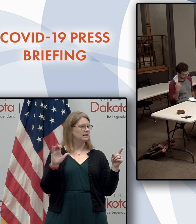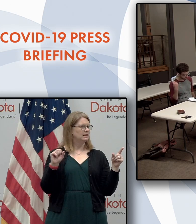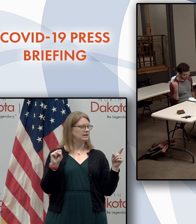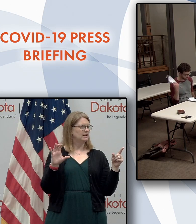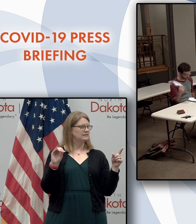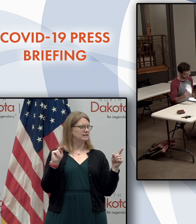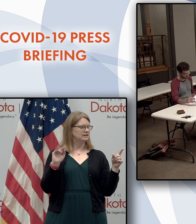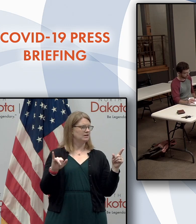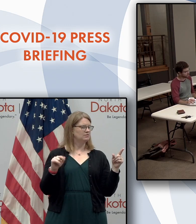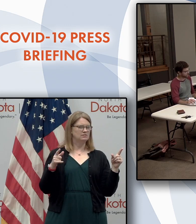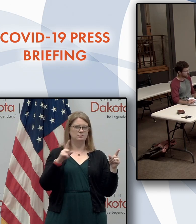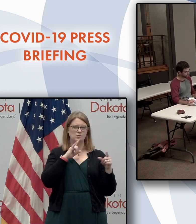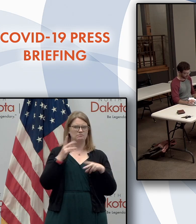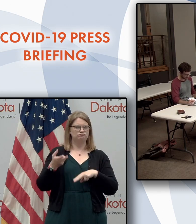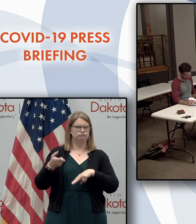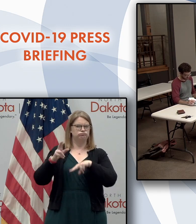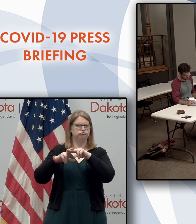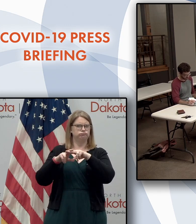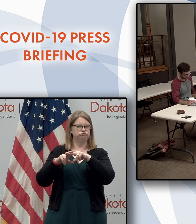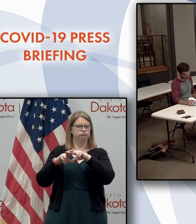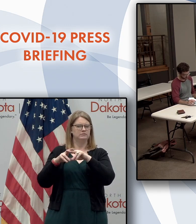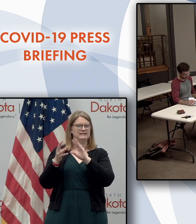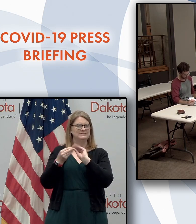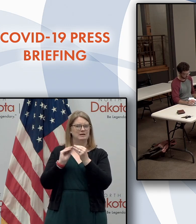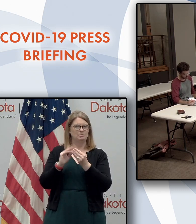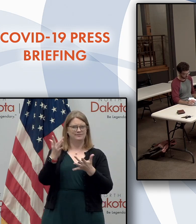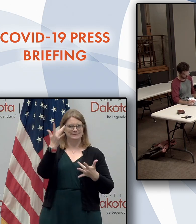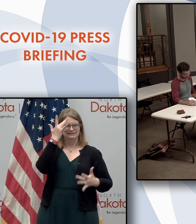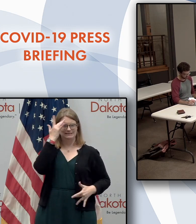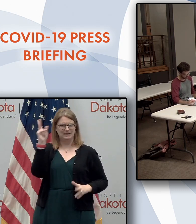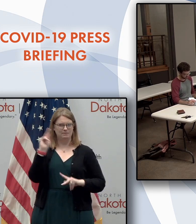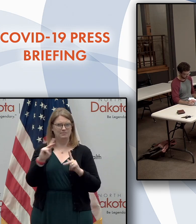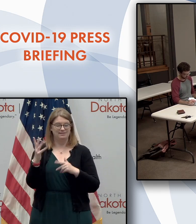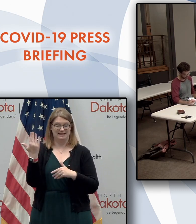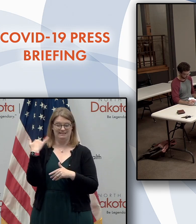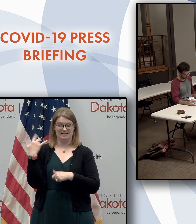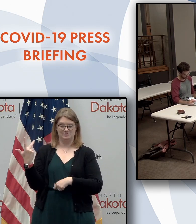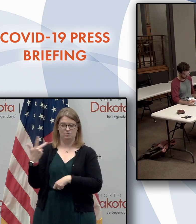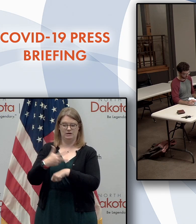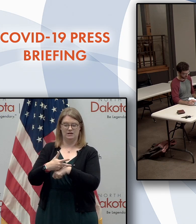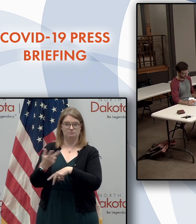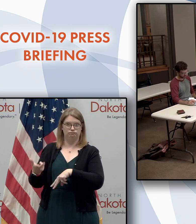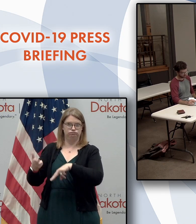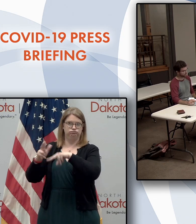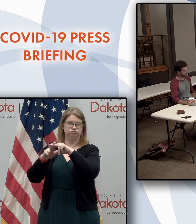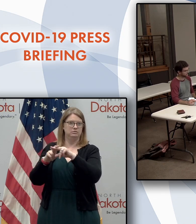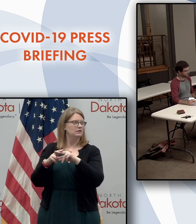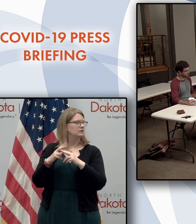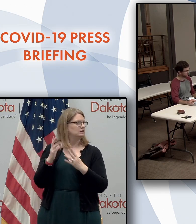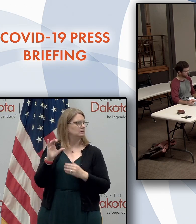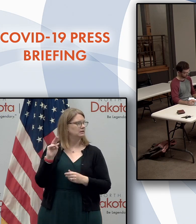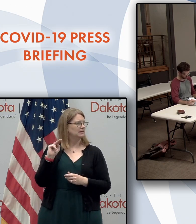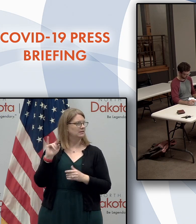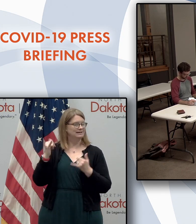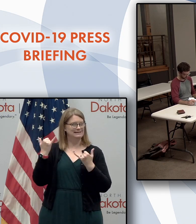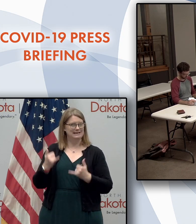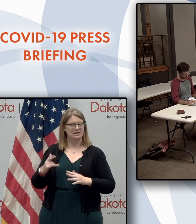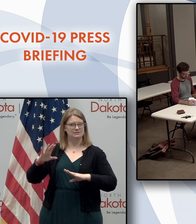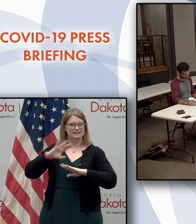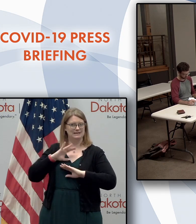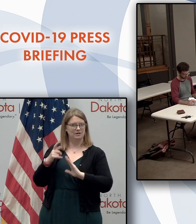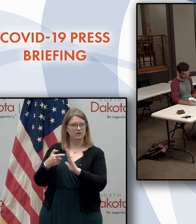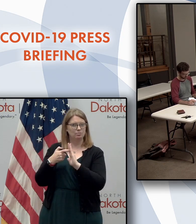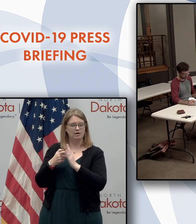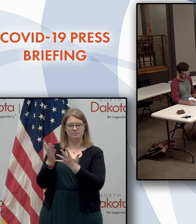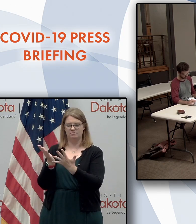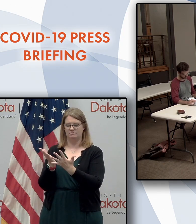has seen a pretty sizable increase in new and active cases over the last three days specifically. Um, and the county now meets the criteria of a